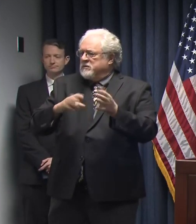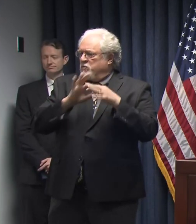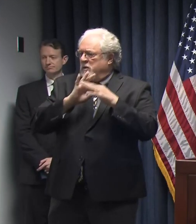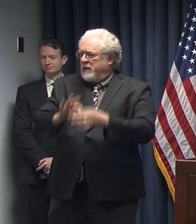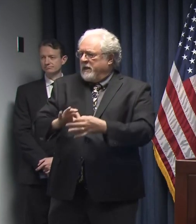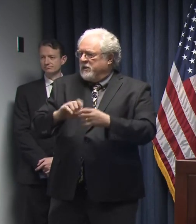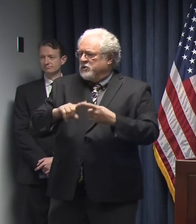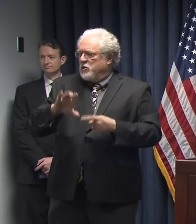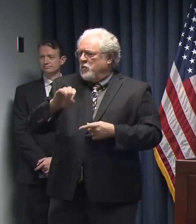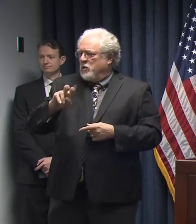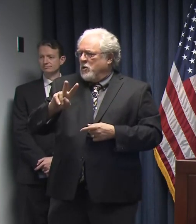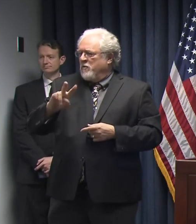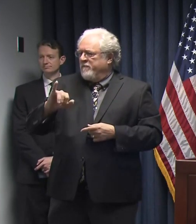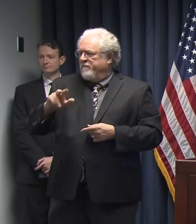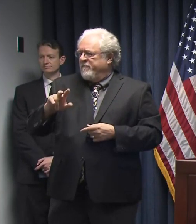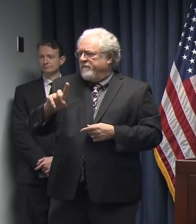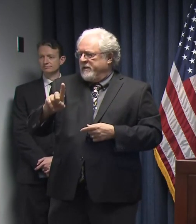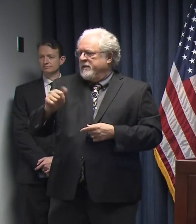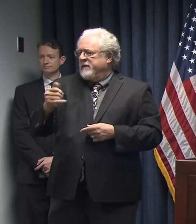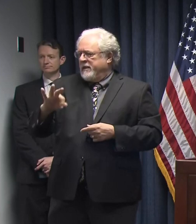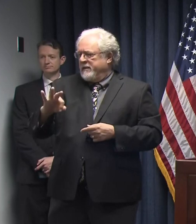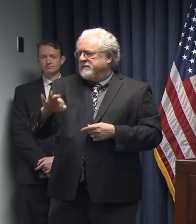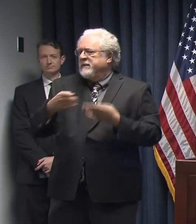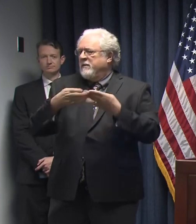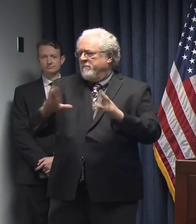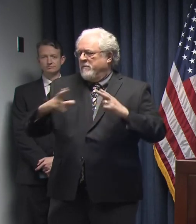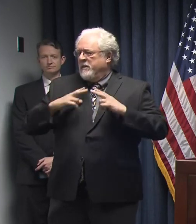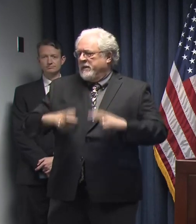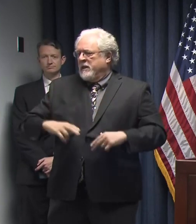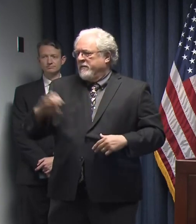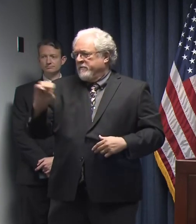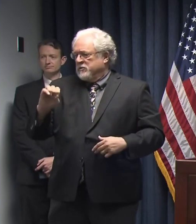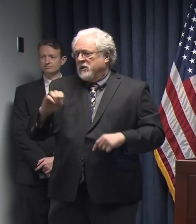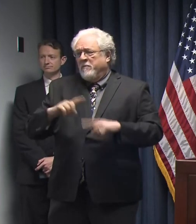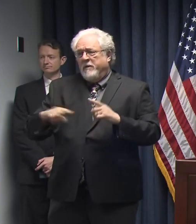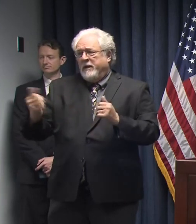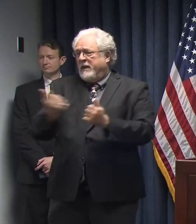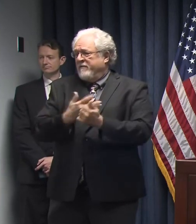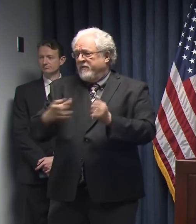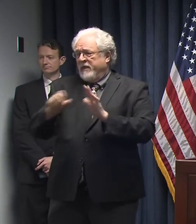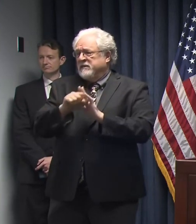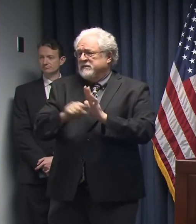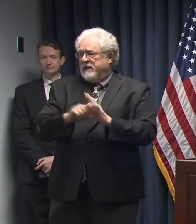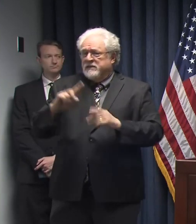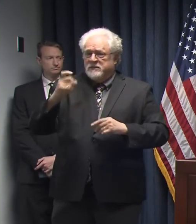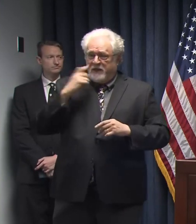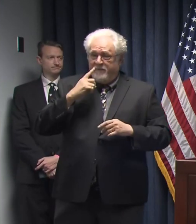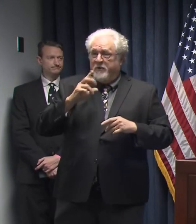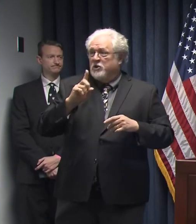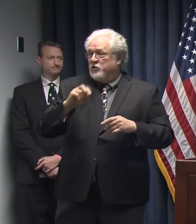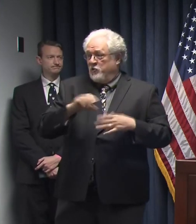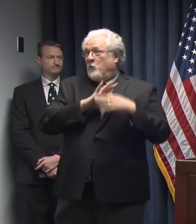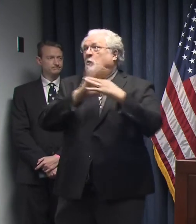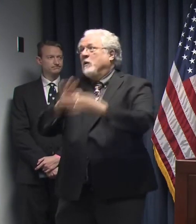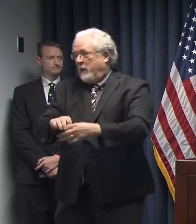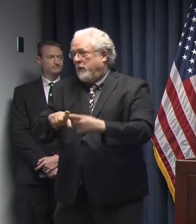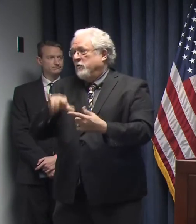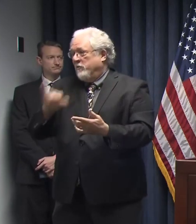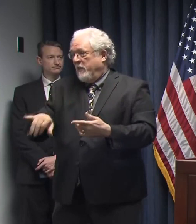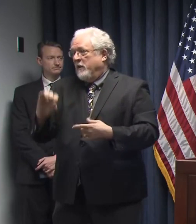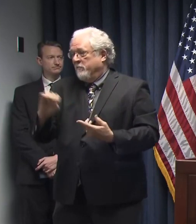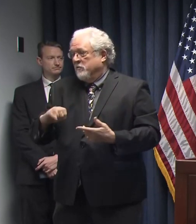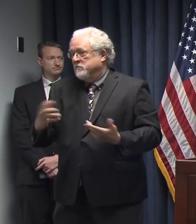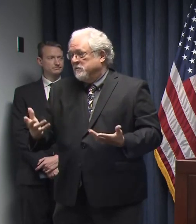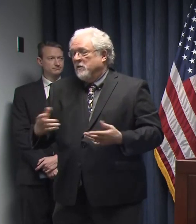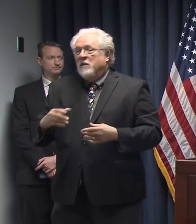to this COVID-19 public health emergency. But just about everything the state government is doing in these states is related to this emergency.